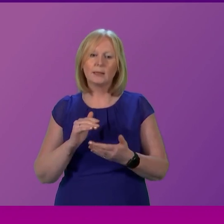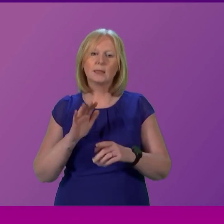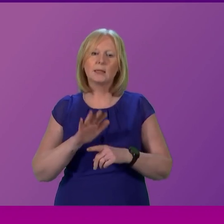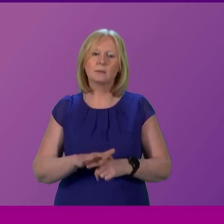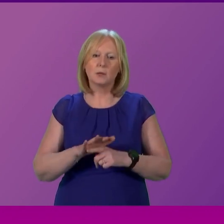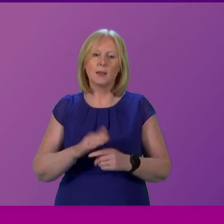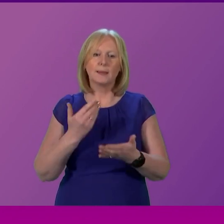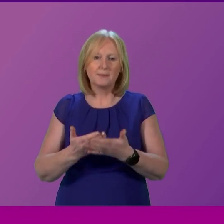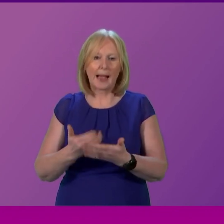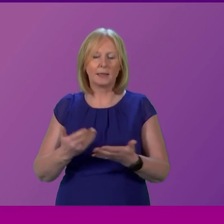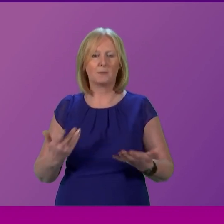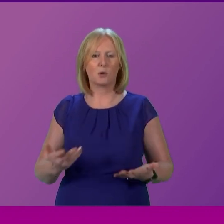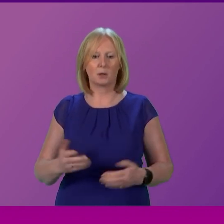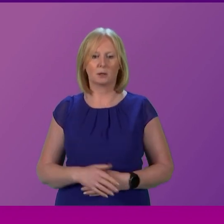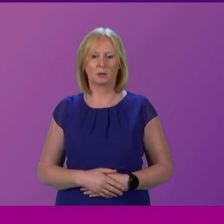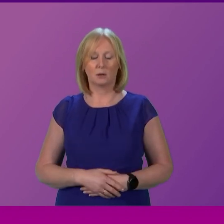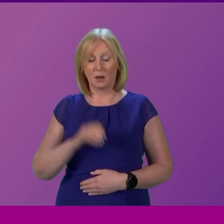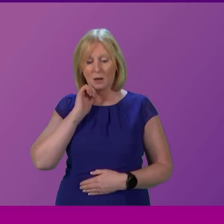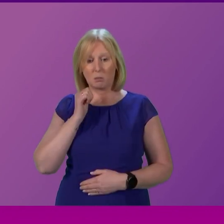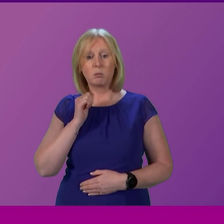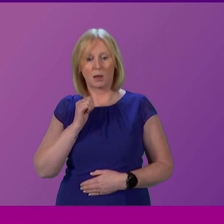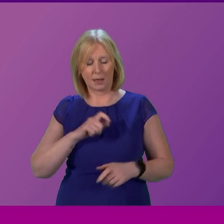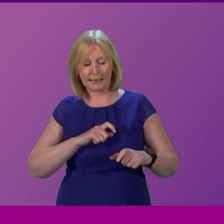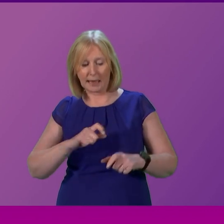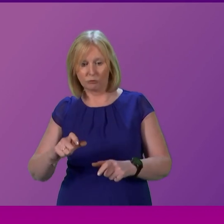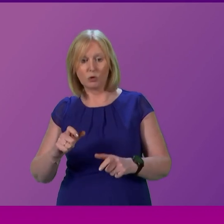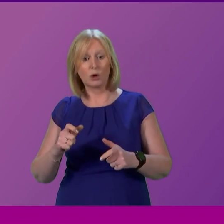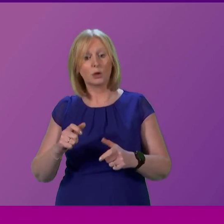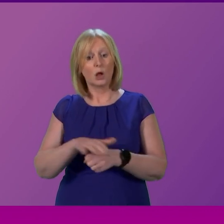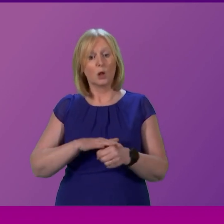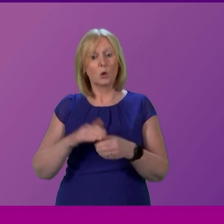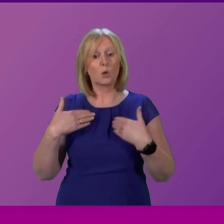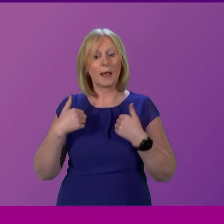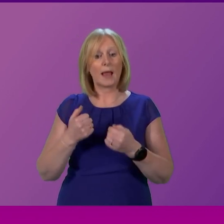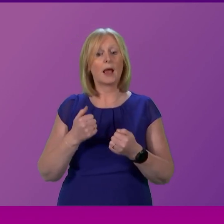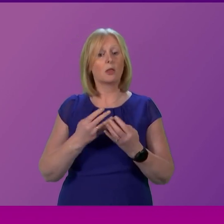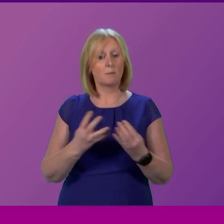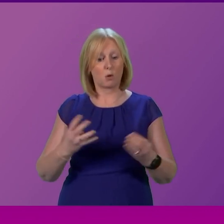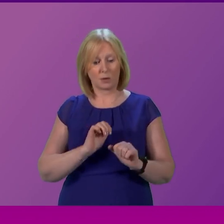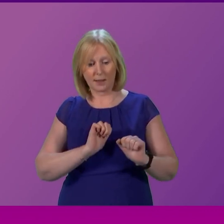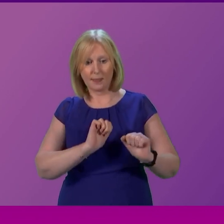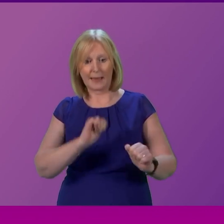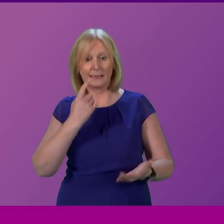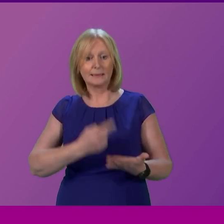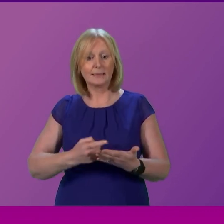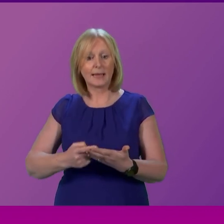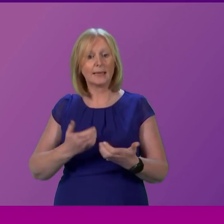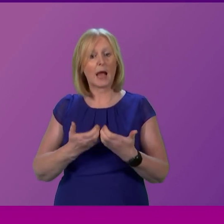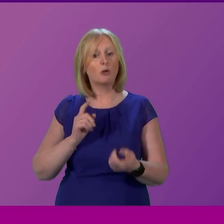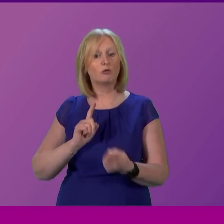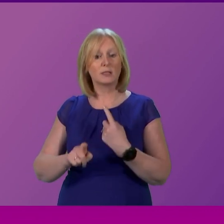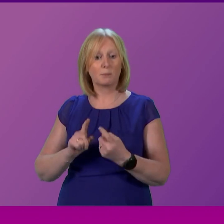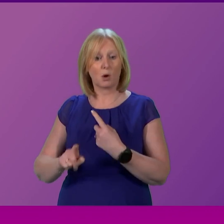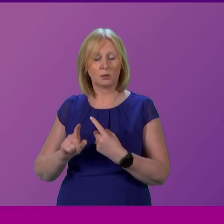that they're facing so I'll continue to give that flexibility to local health boards but the government at a national level whether it's myself whether it's the